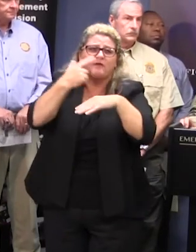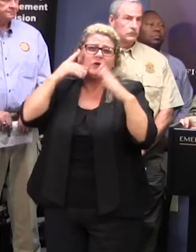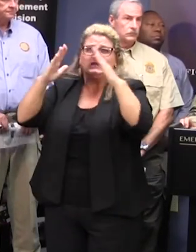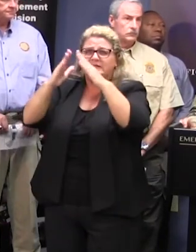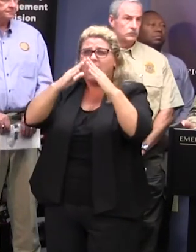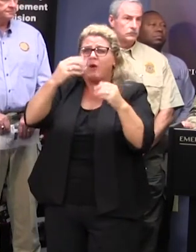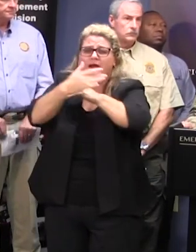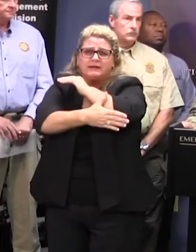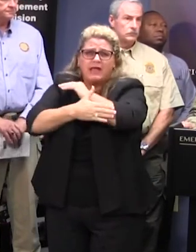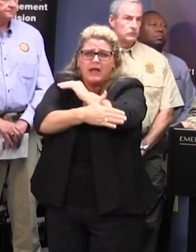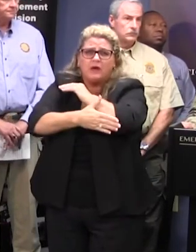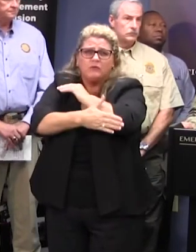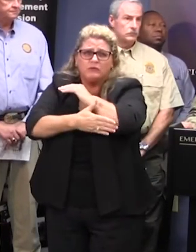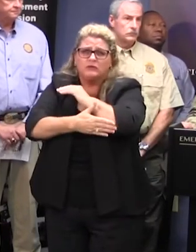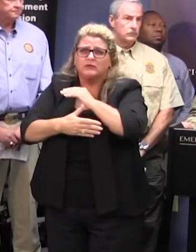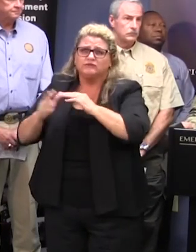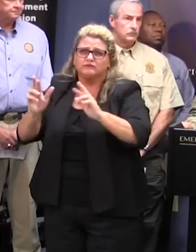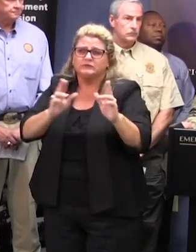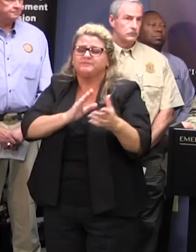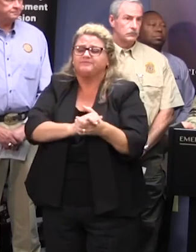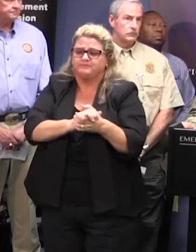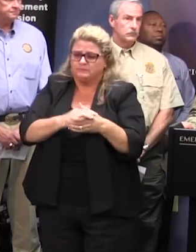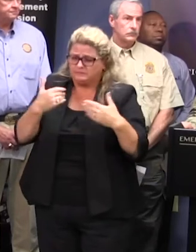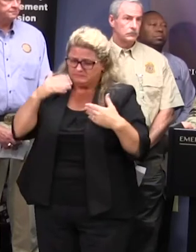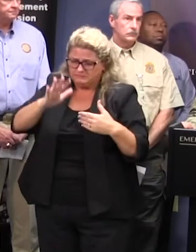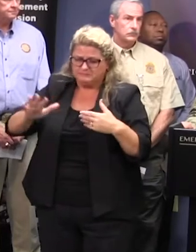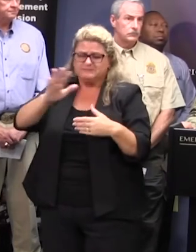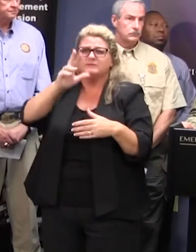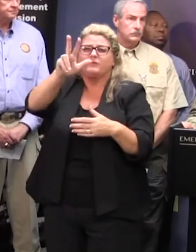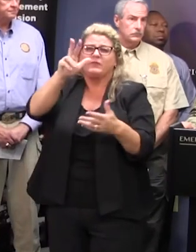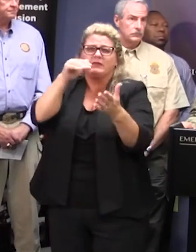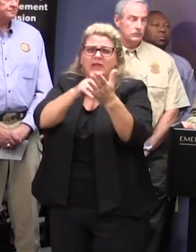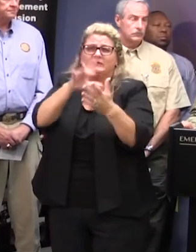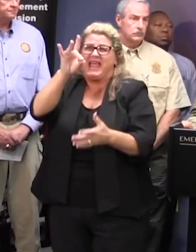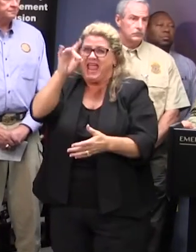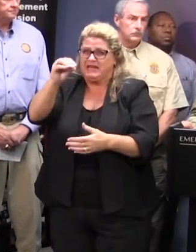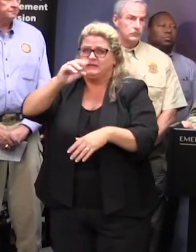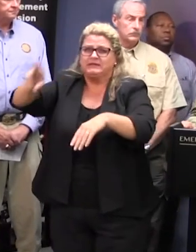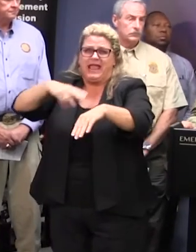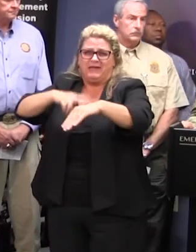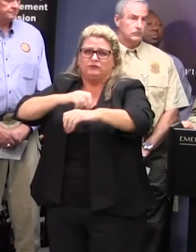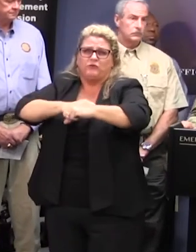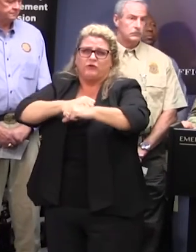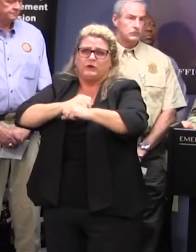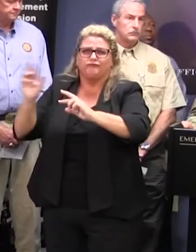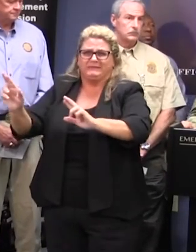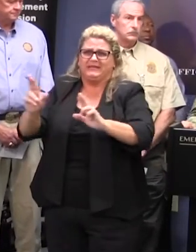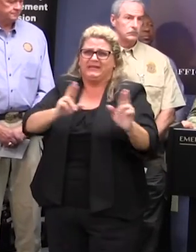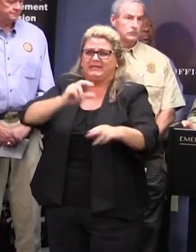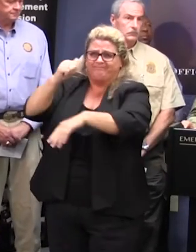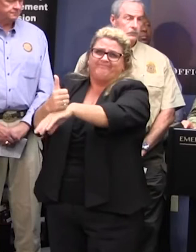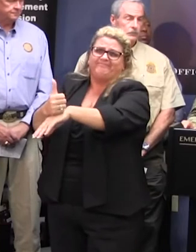we have about uh we have three three thousand eighty national guardsmen currently mobilized